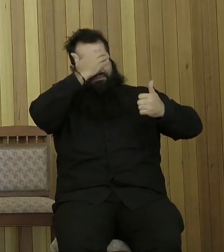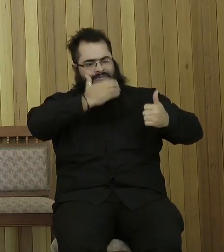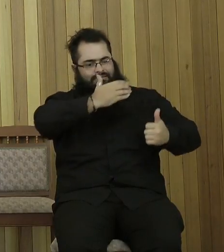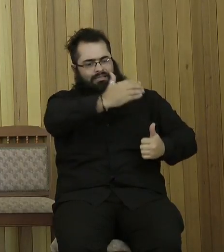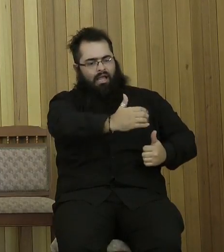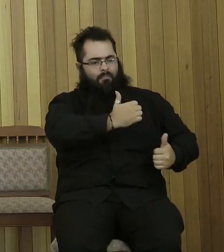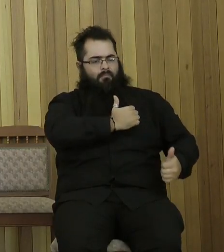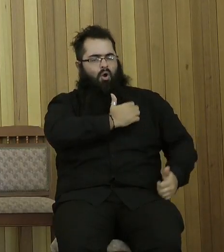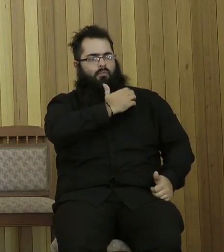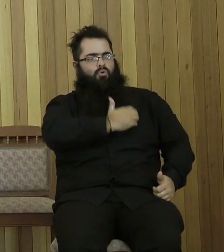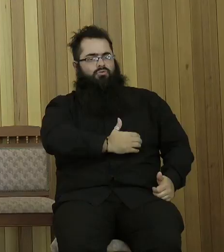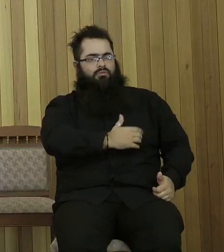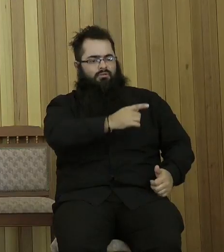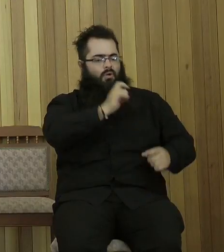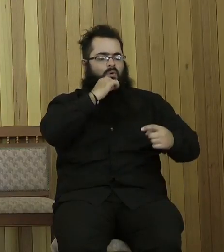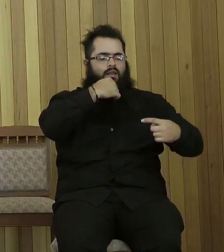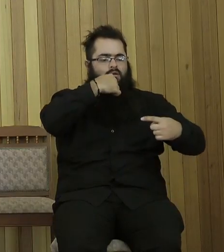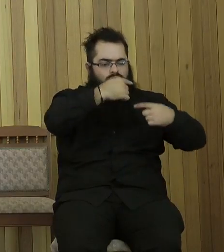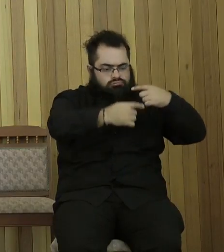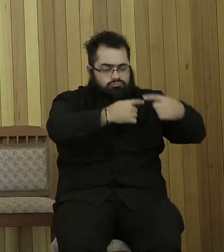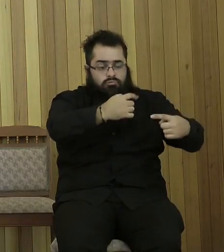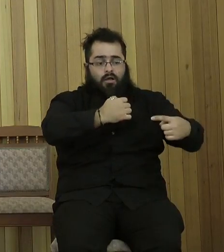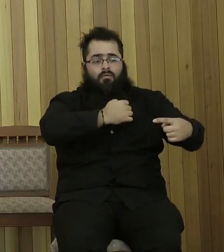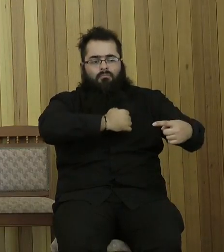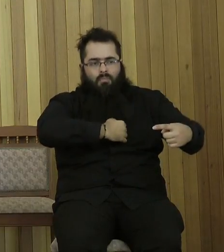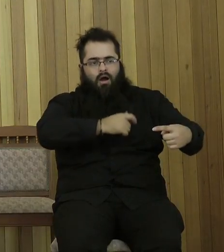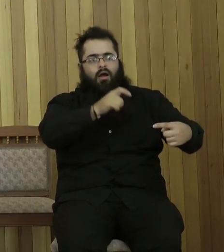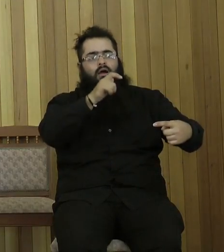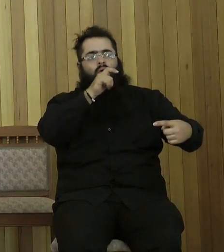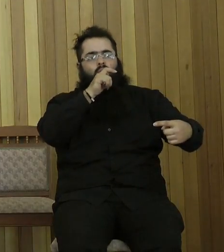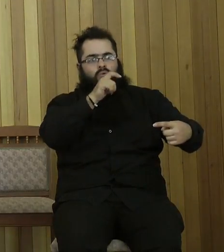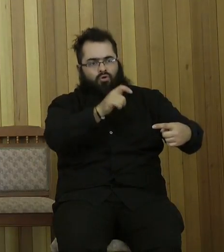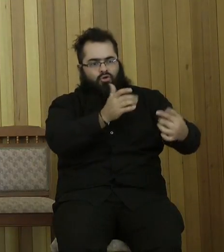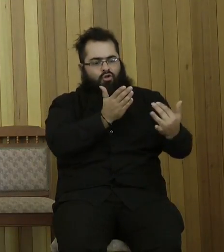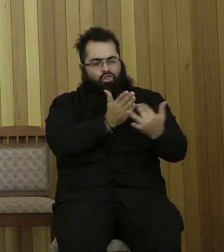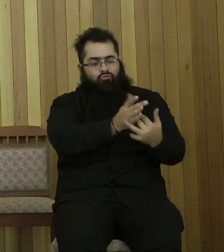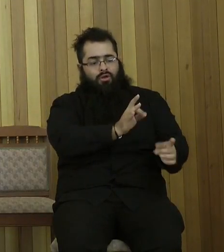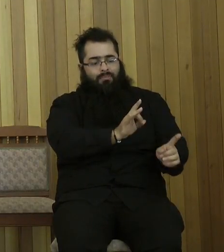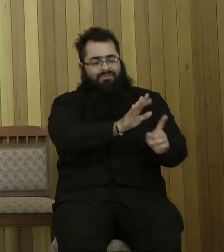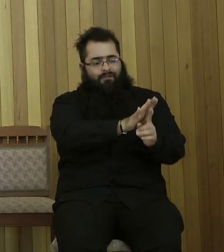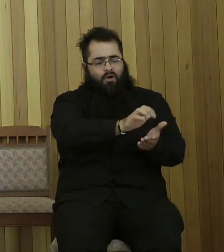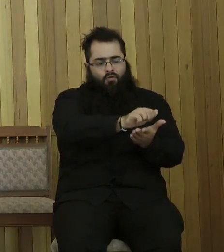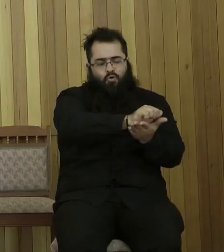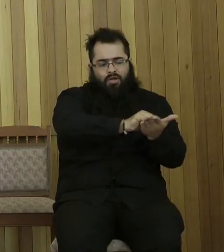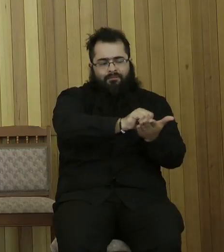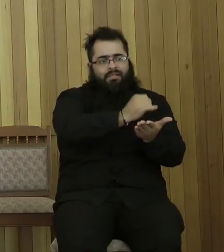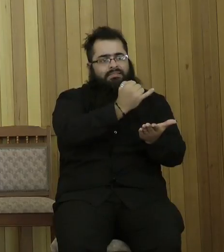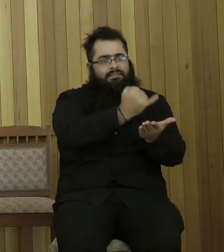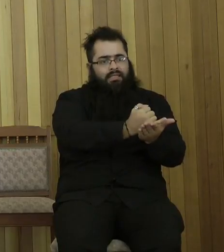of His power, when He had by Himself purged our sins, sat down at the right hand of the